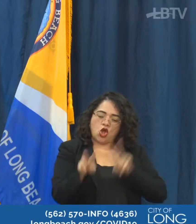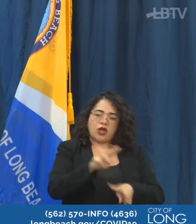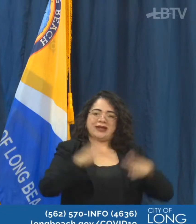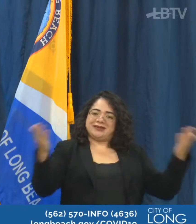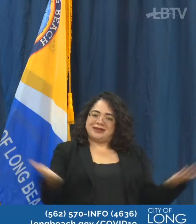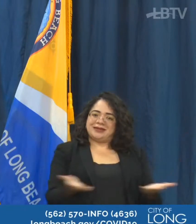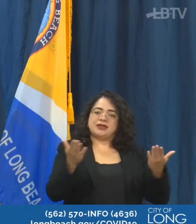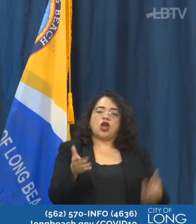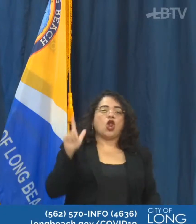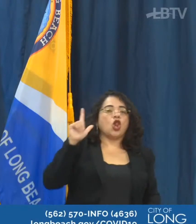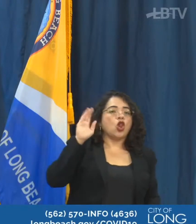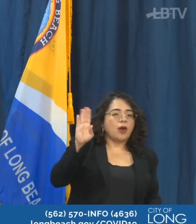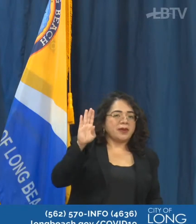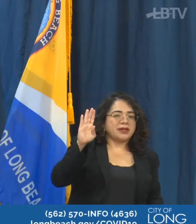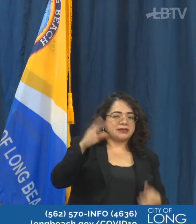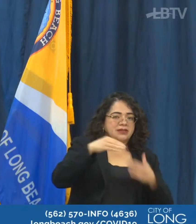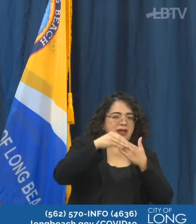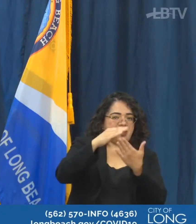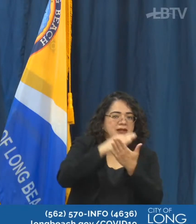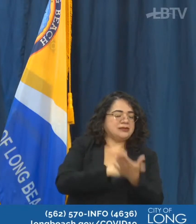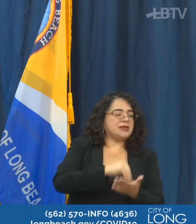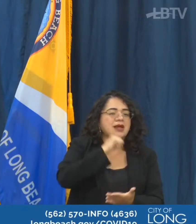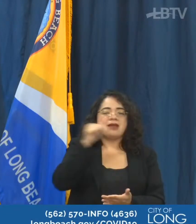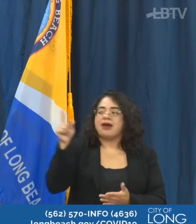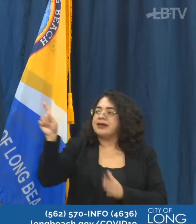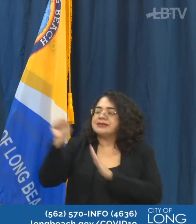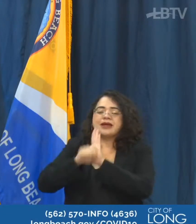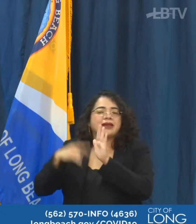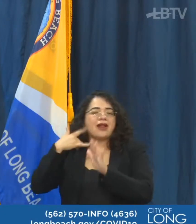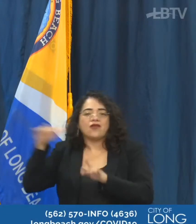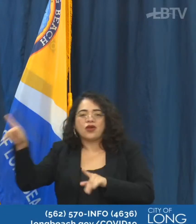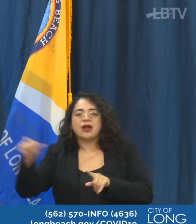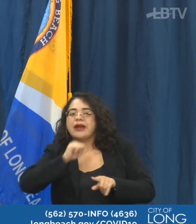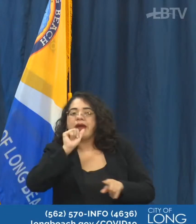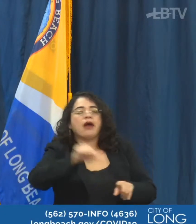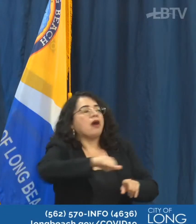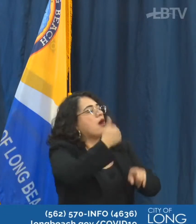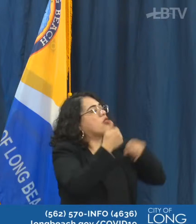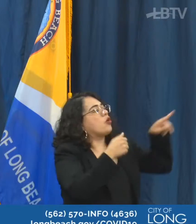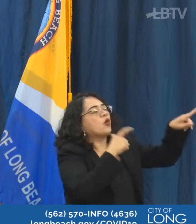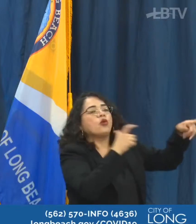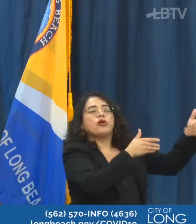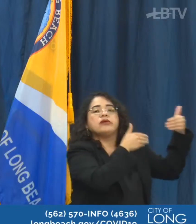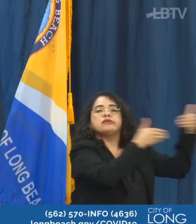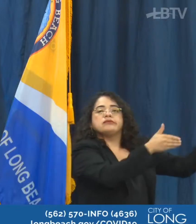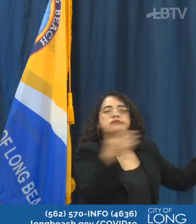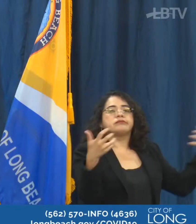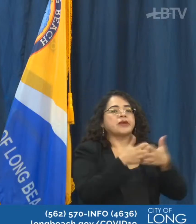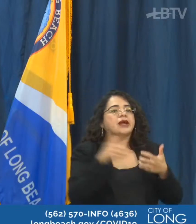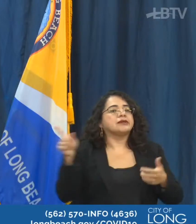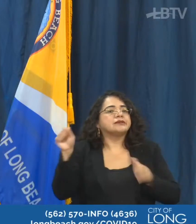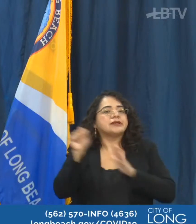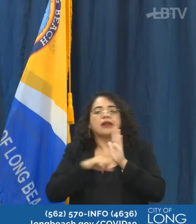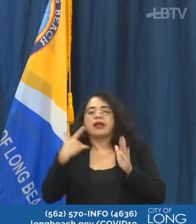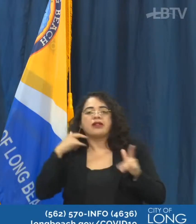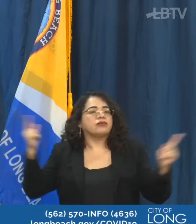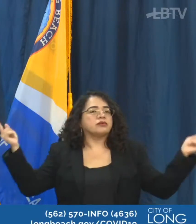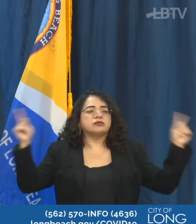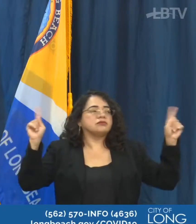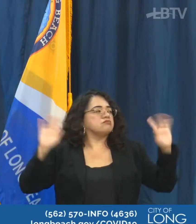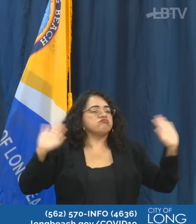the Long Beach guidance. We also know that these locations can be high risk if the